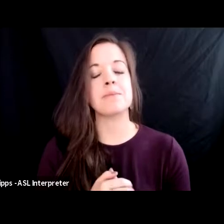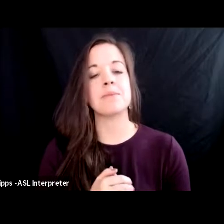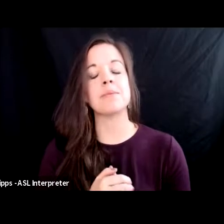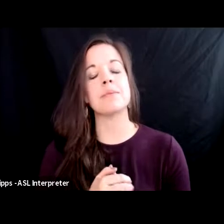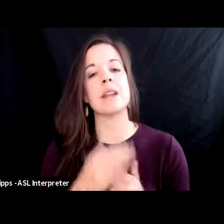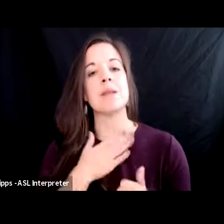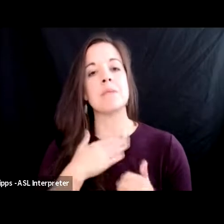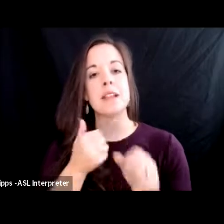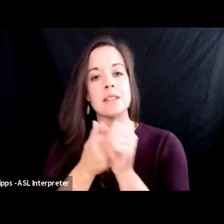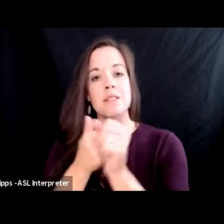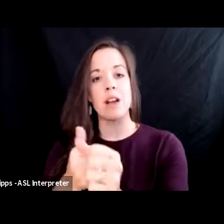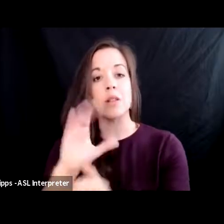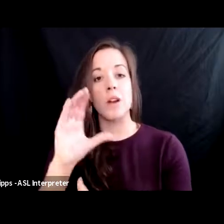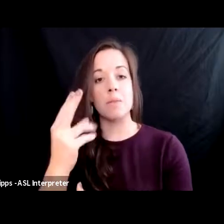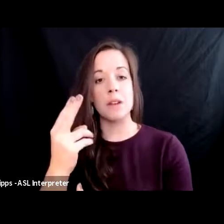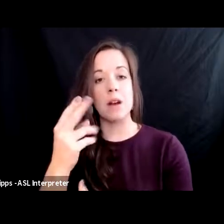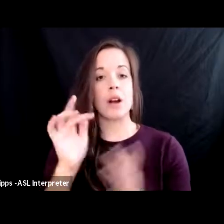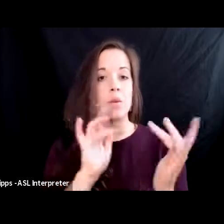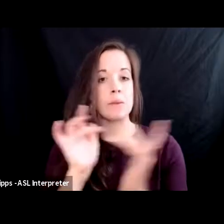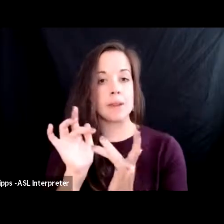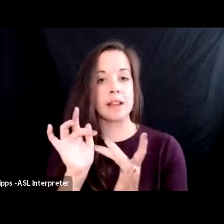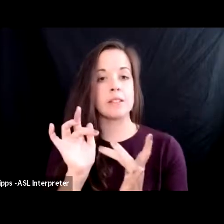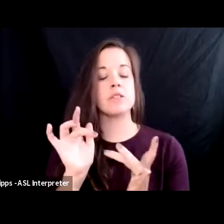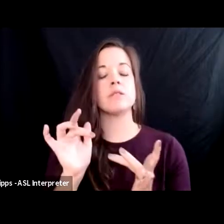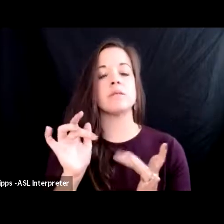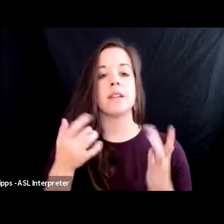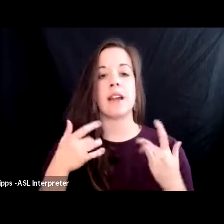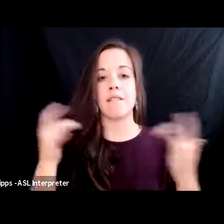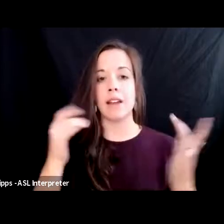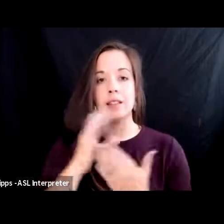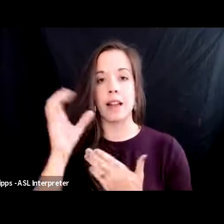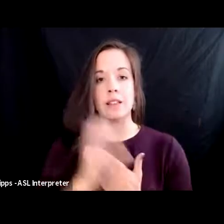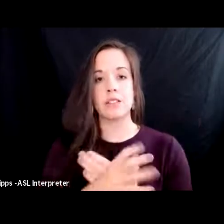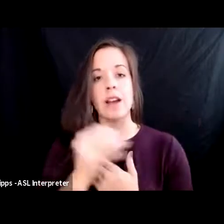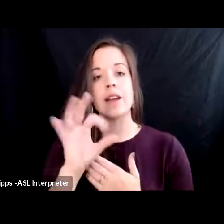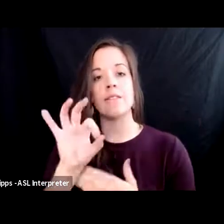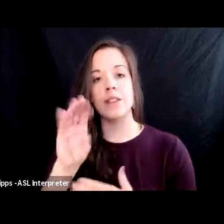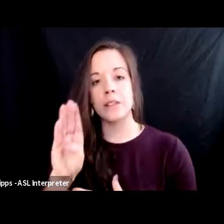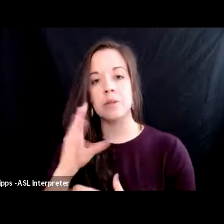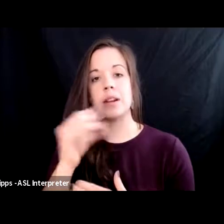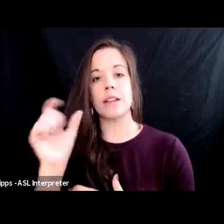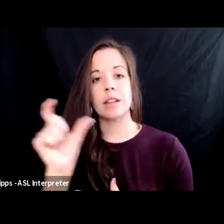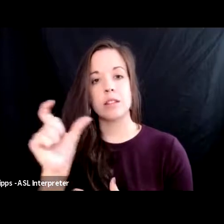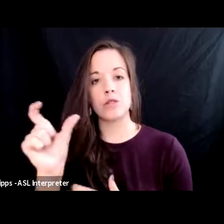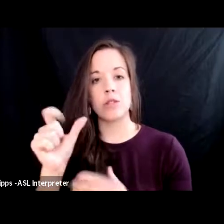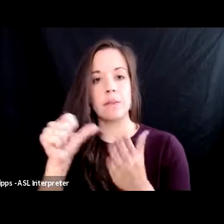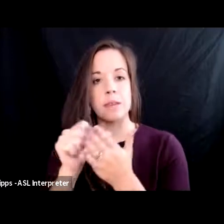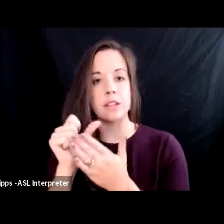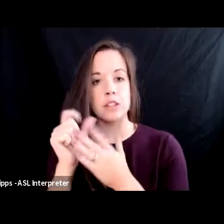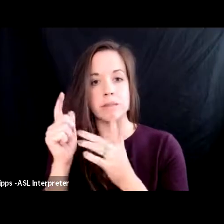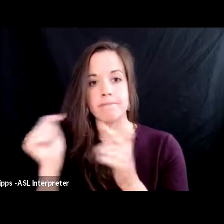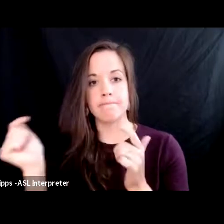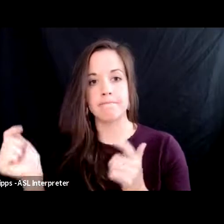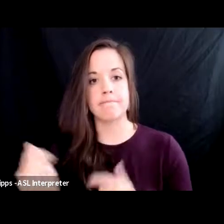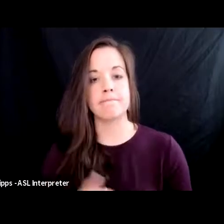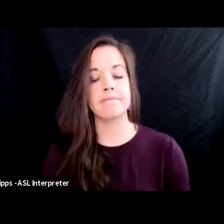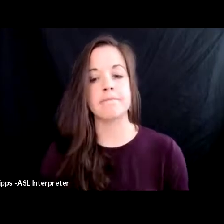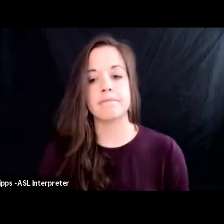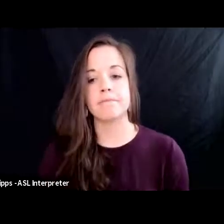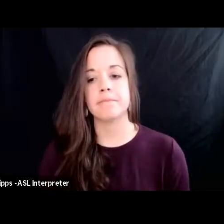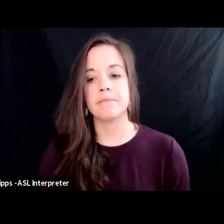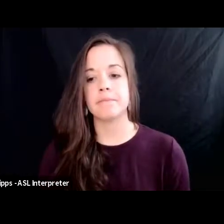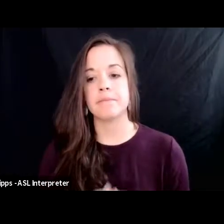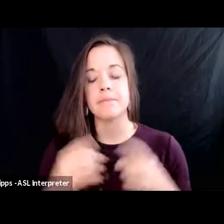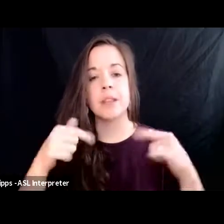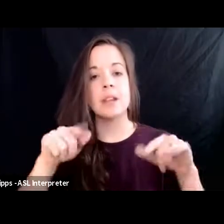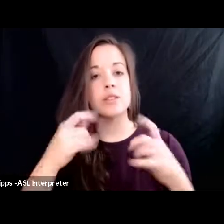hour on our web page the presence events calendar and our fnm common hour facebook and instagram pages during